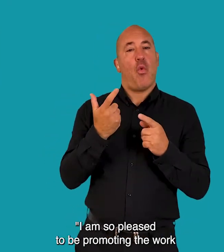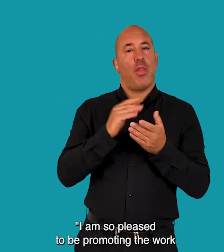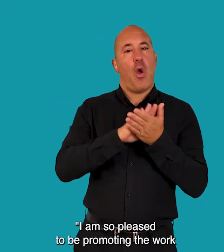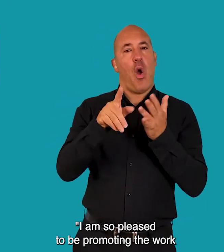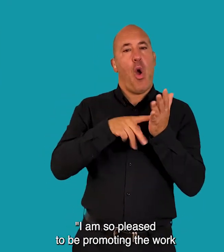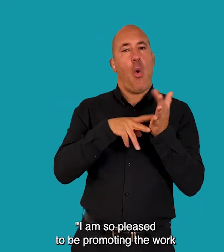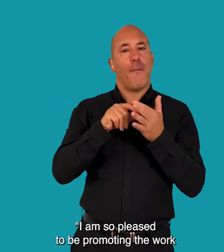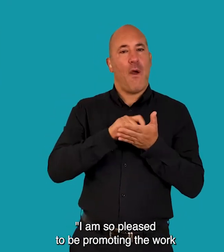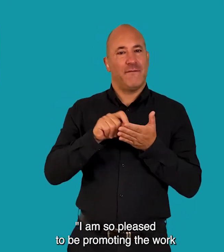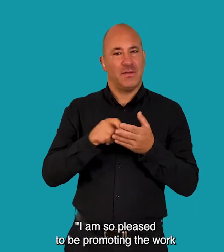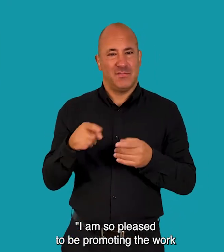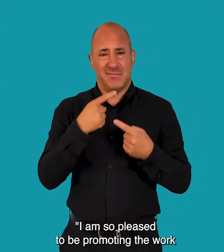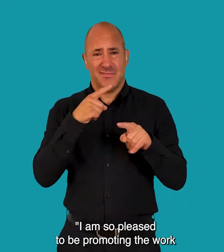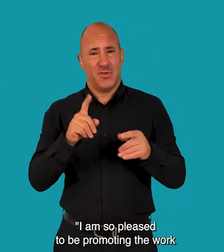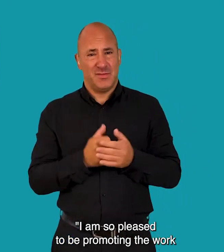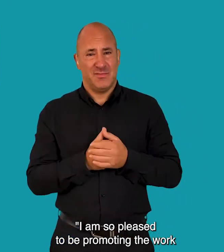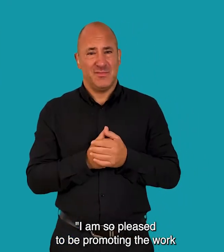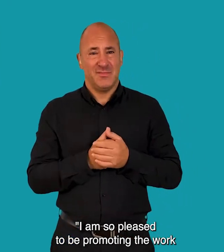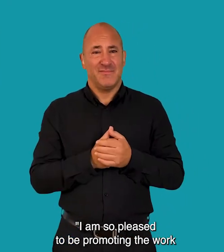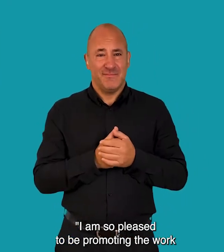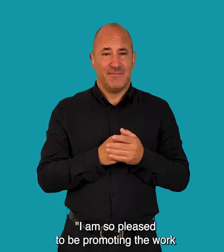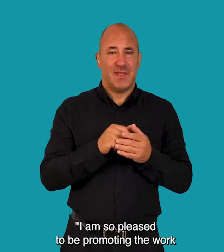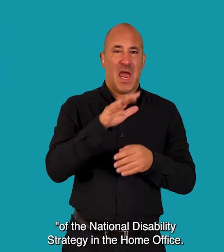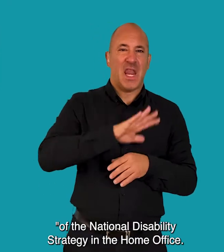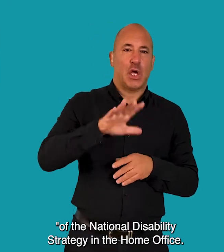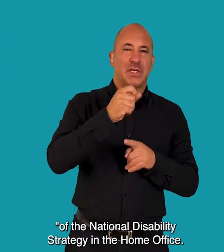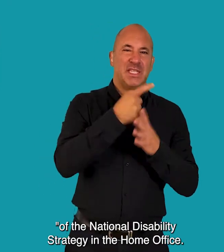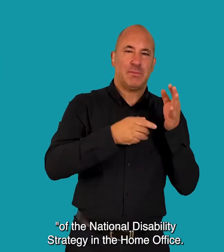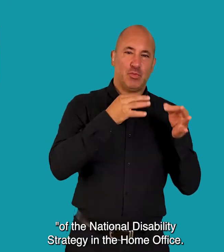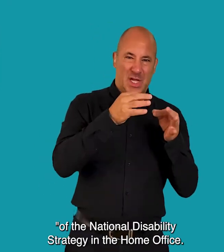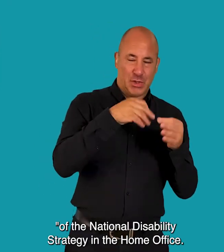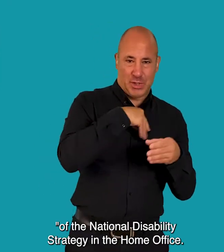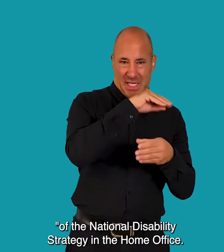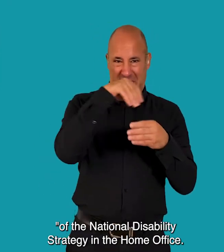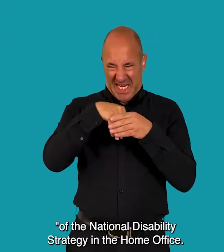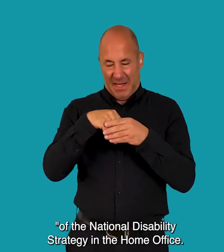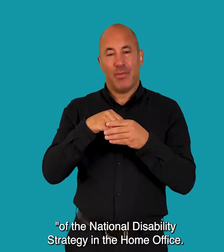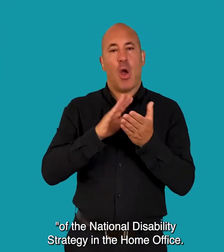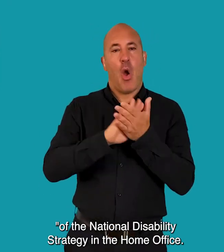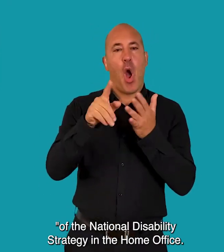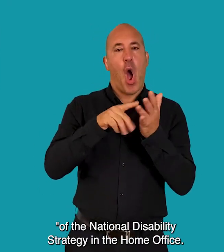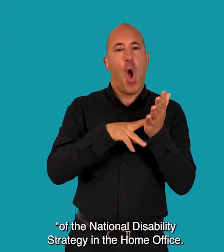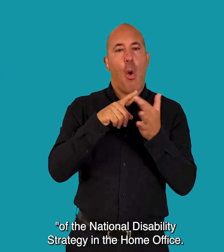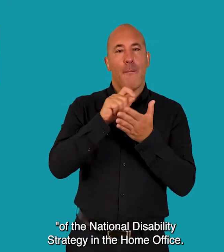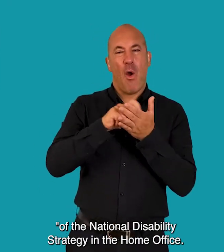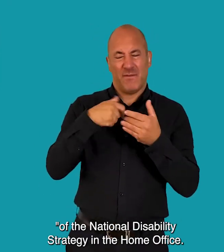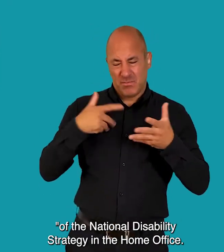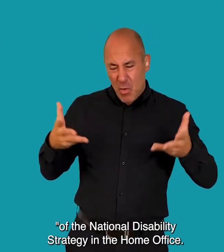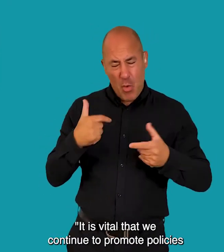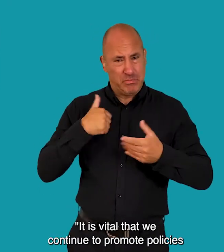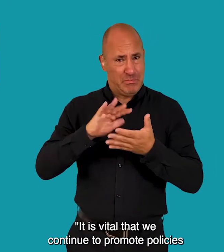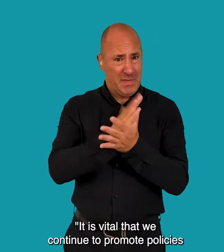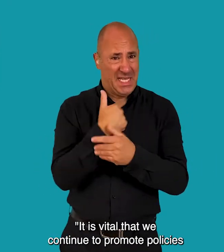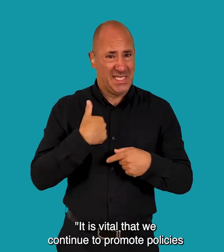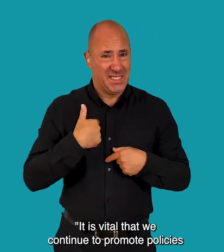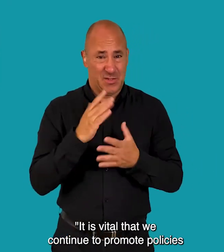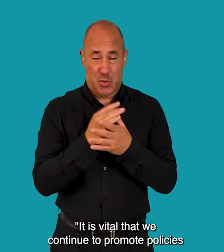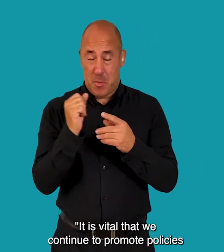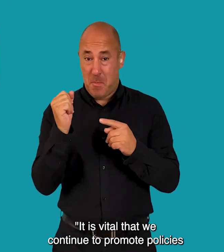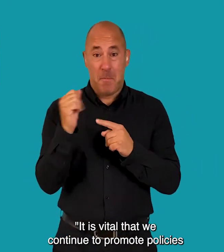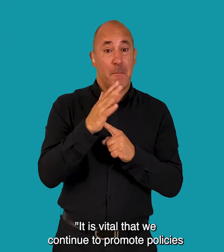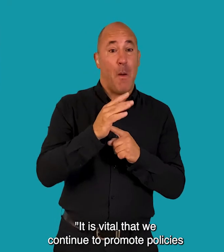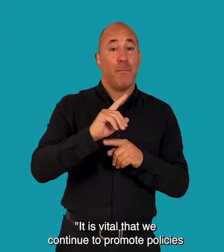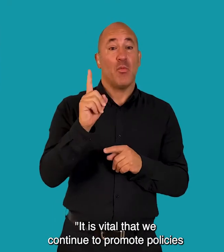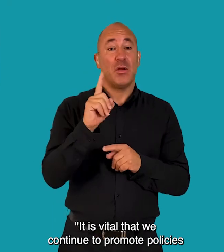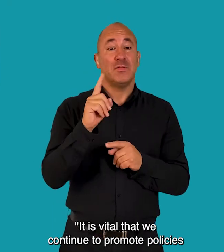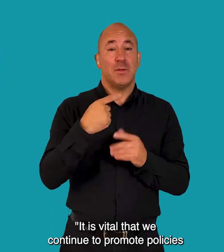says I am so pleased to be promoting the work of the National Disability Strategy in the Home Office It is vital that